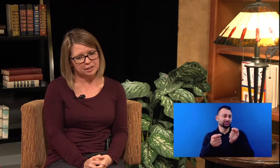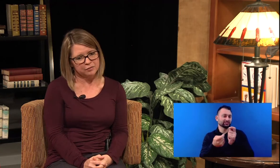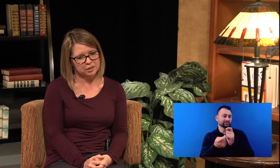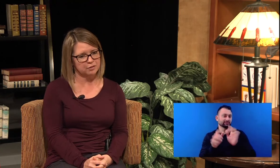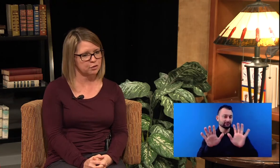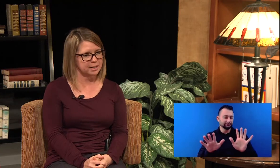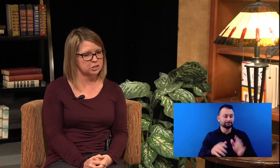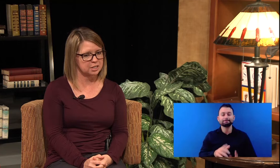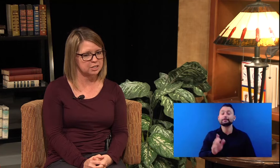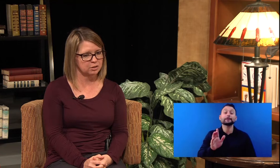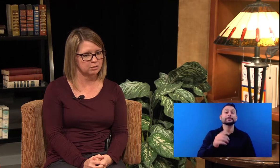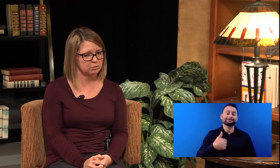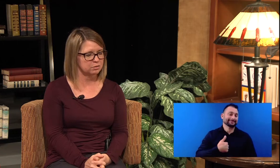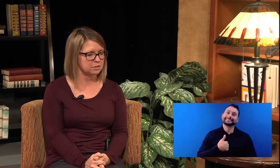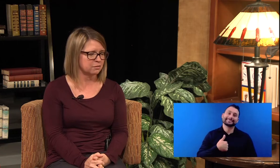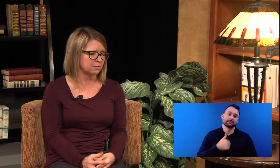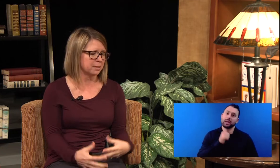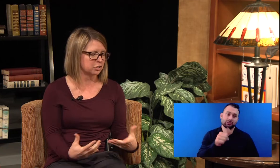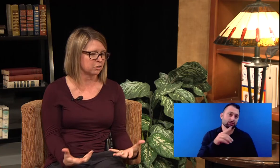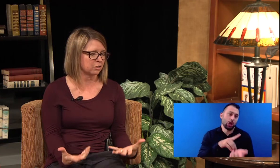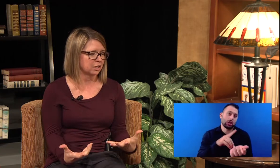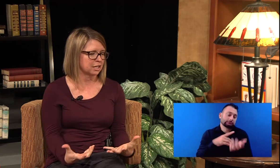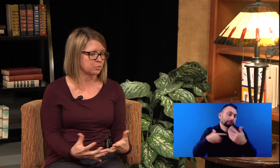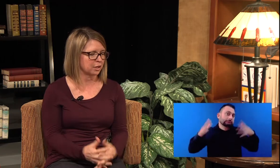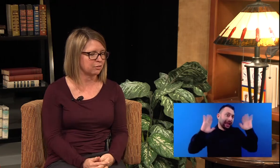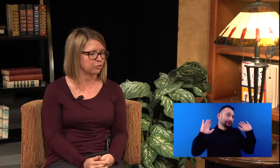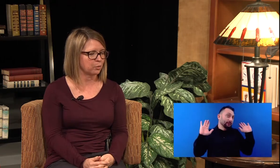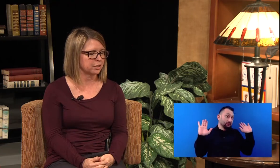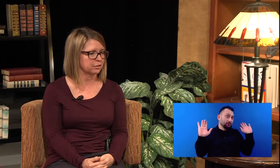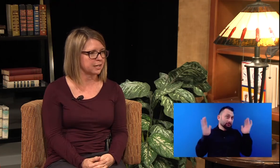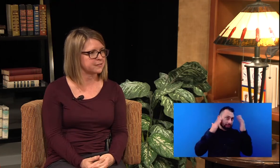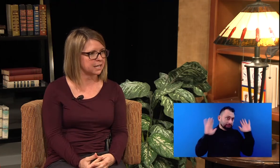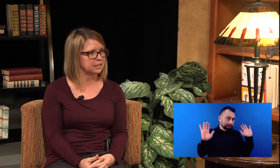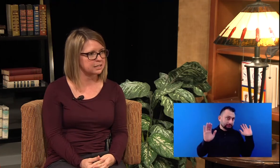give you the information to, to make sure it's working for what your lifestyle is.